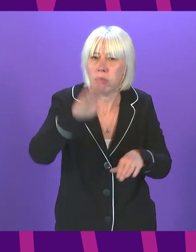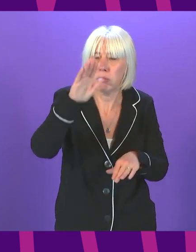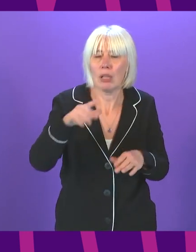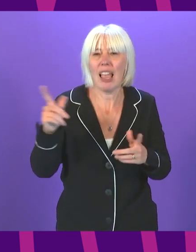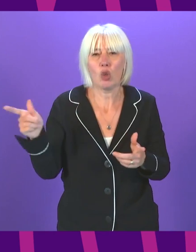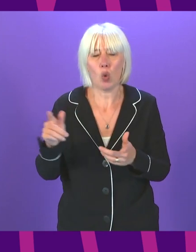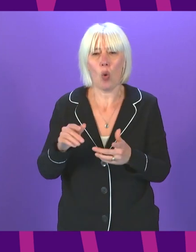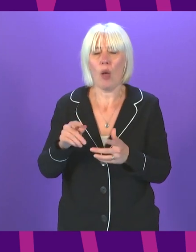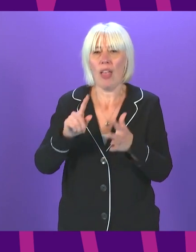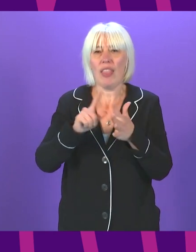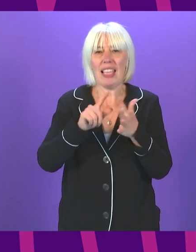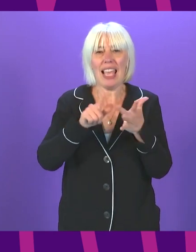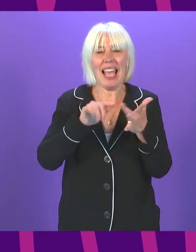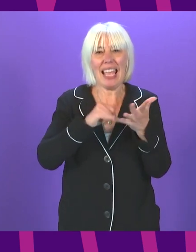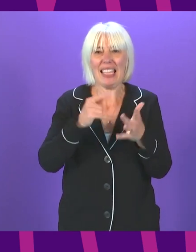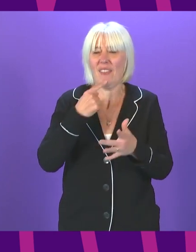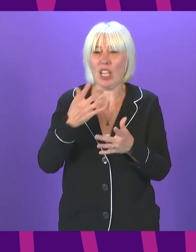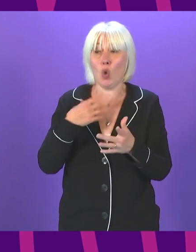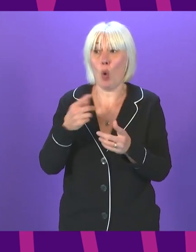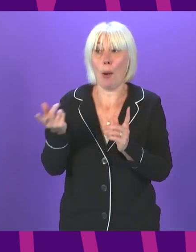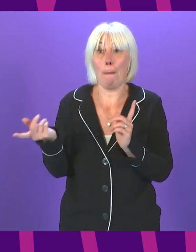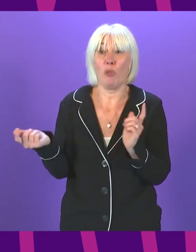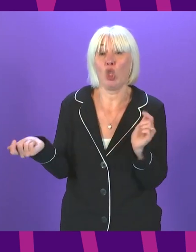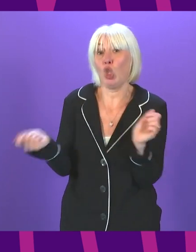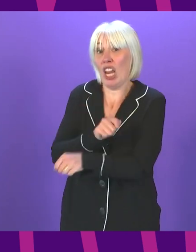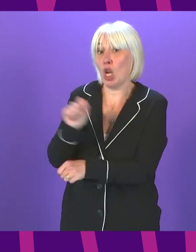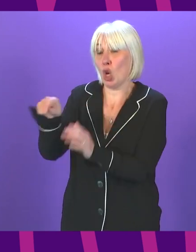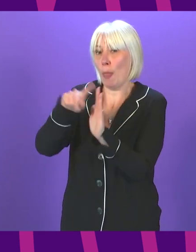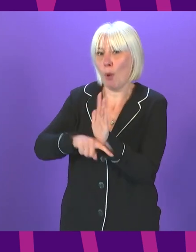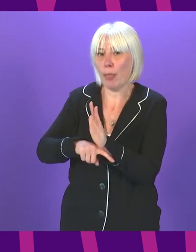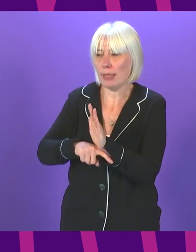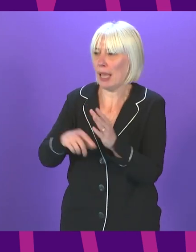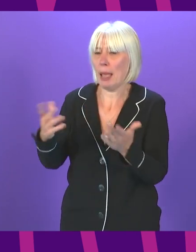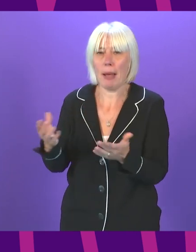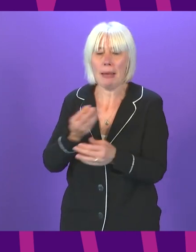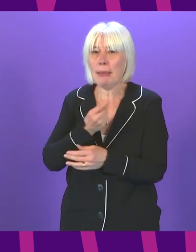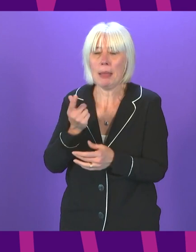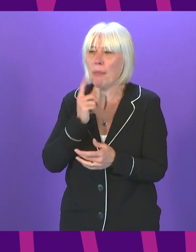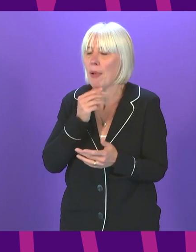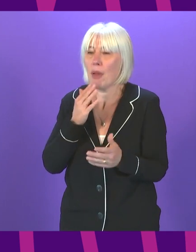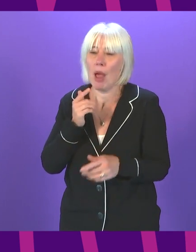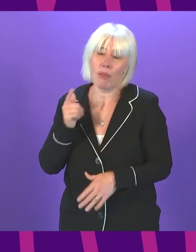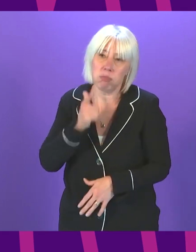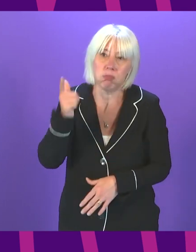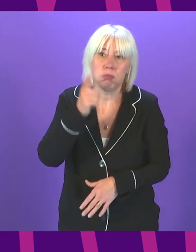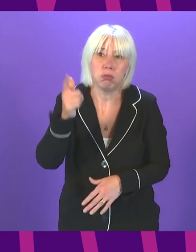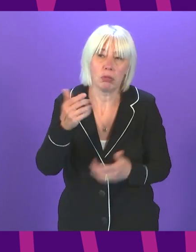EIS have called for a reversal of this policy, but given reports of people having to travel some distance to get a PCR test, the delays in